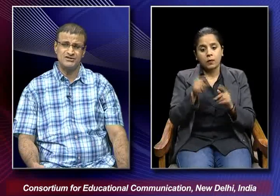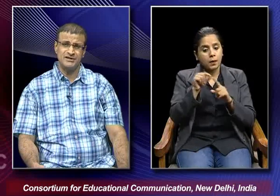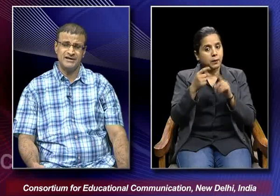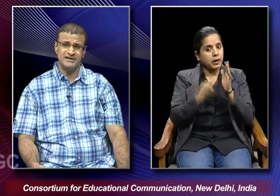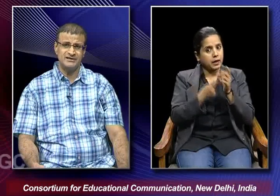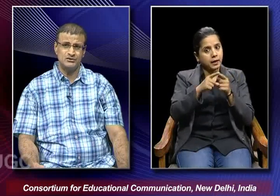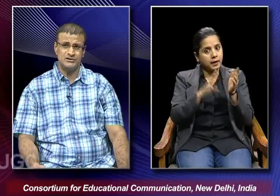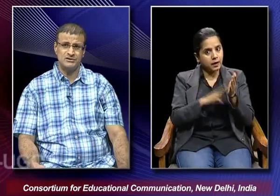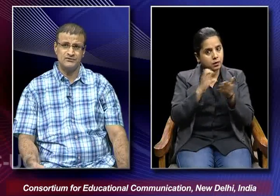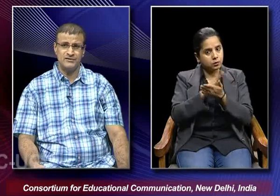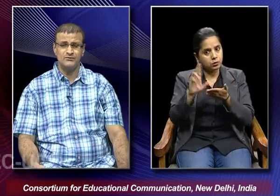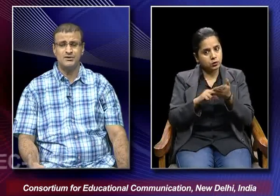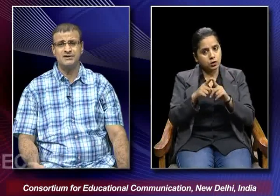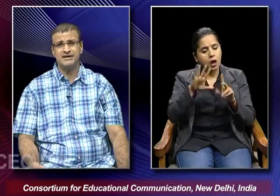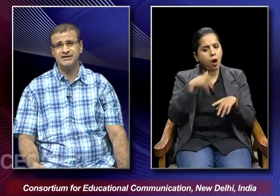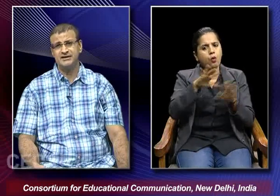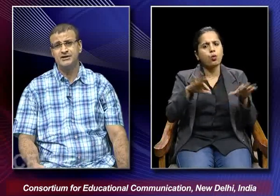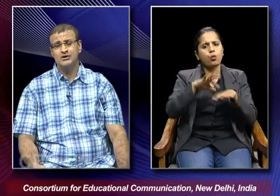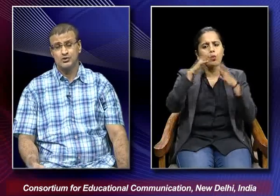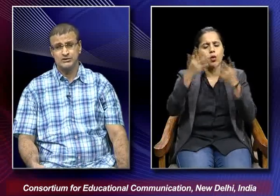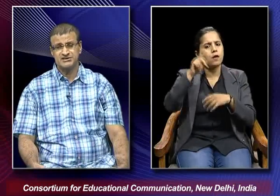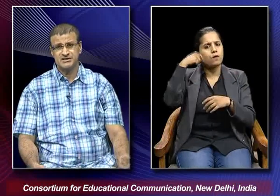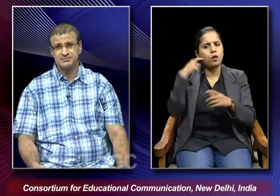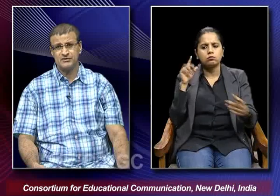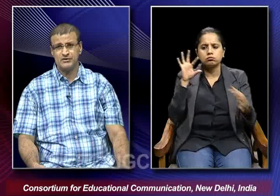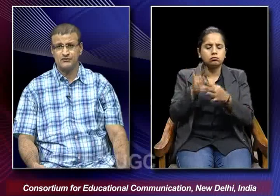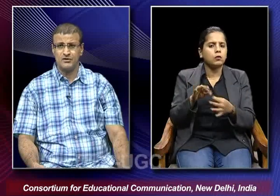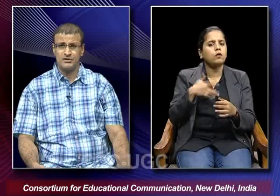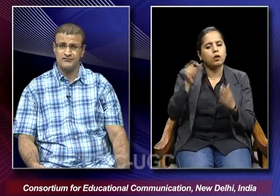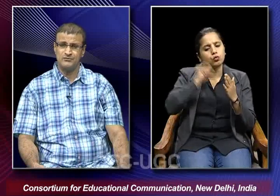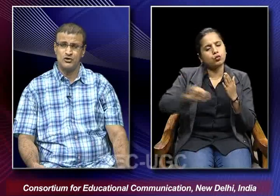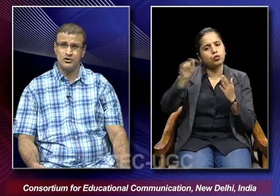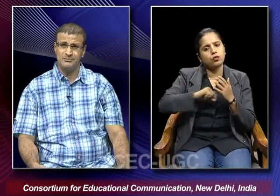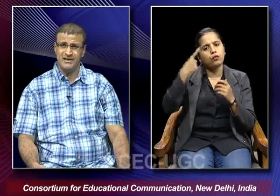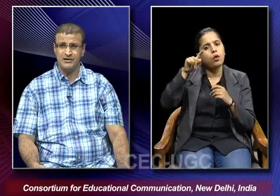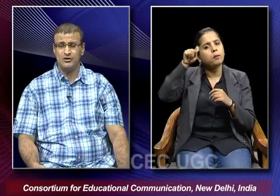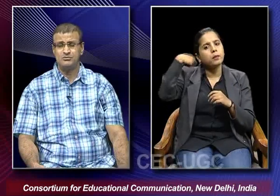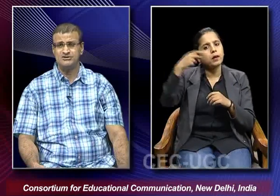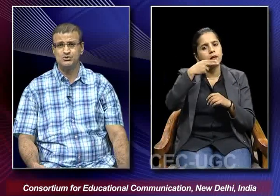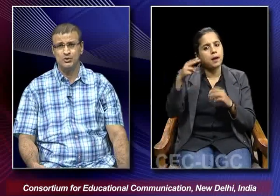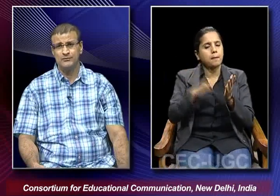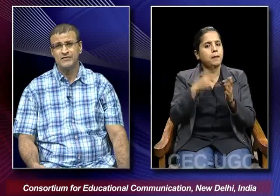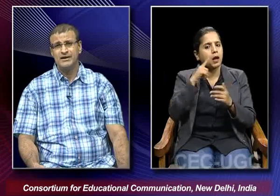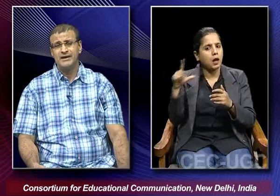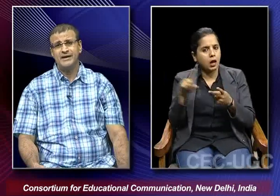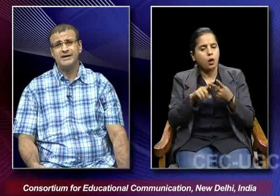was connected to the film world that he wrote the script for a film called Mill or Mazdur. And